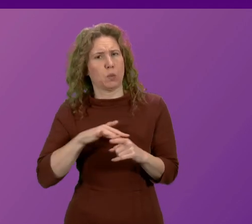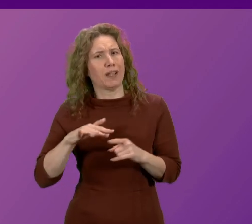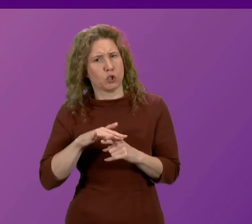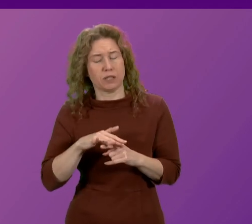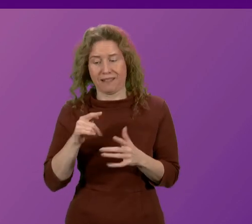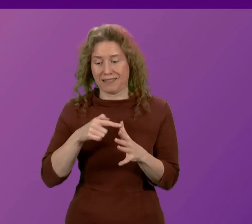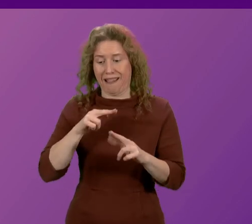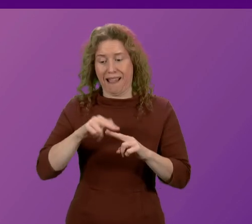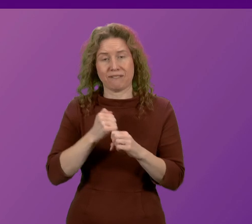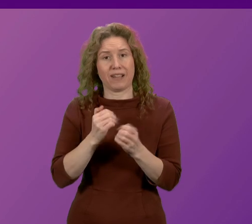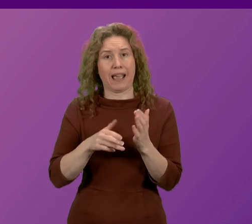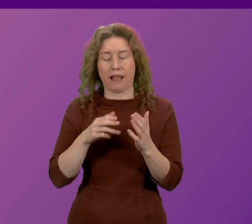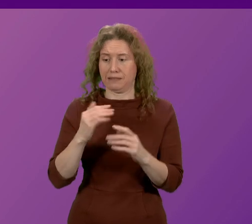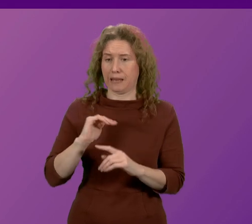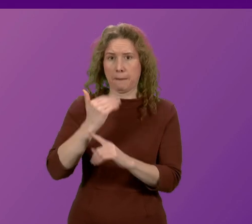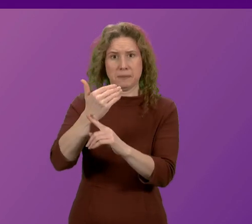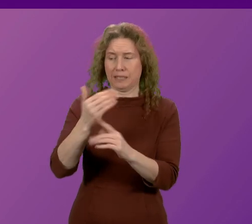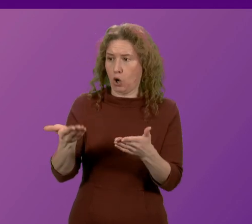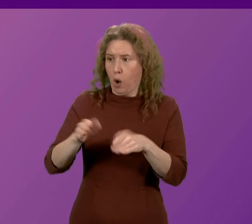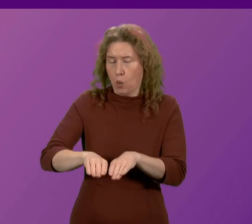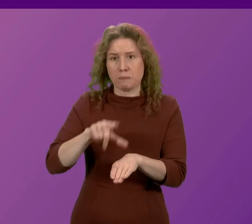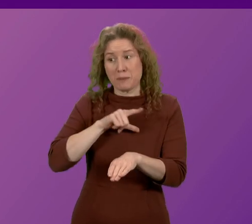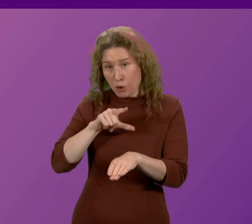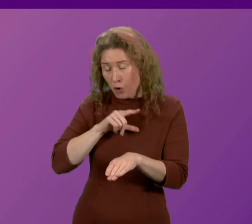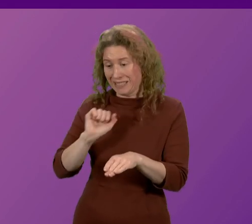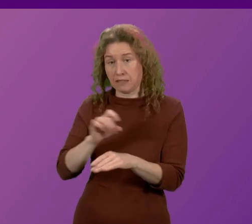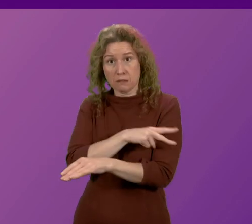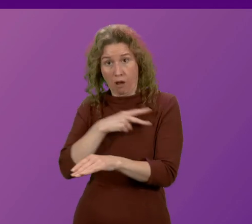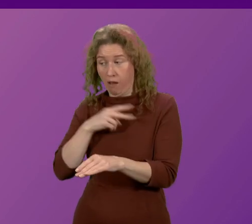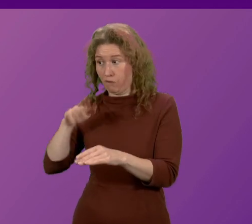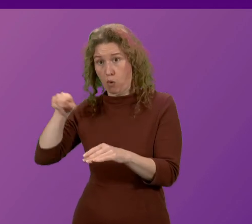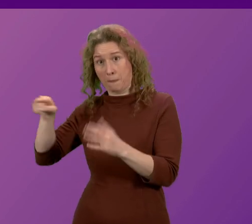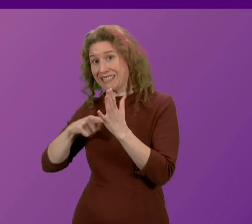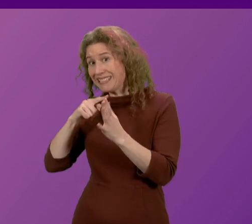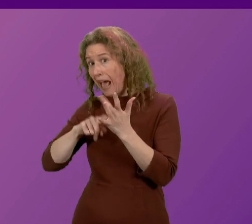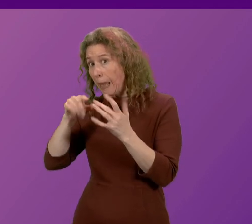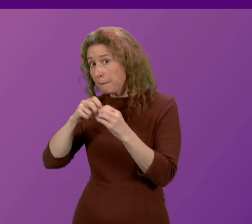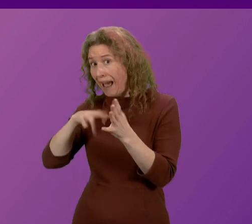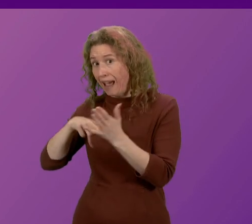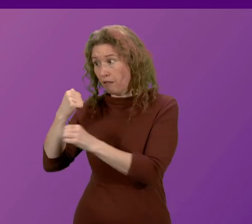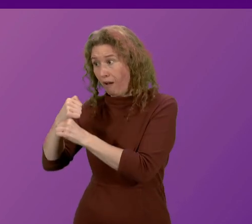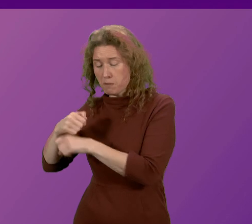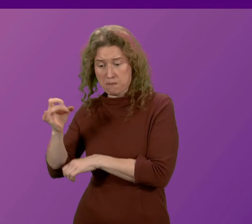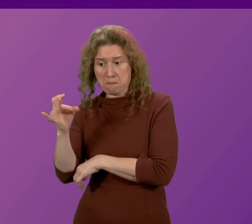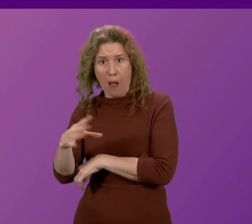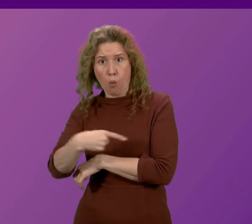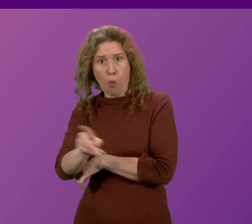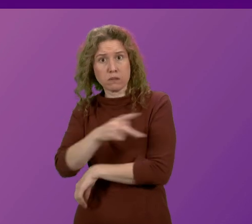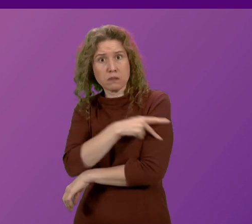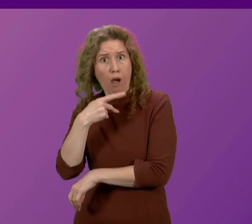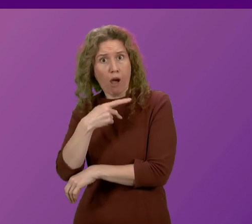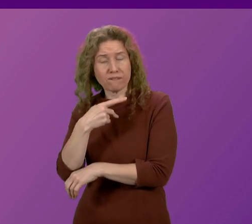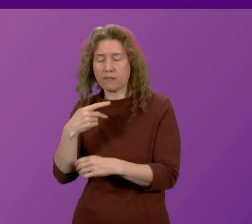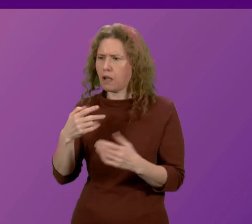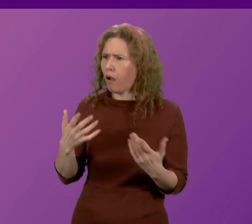the Afghan embassy face closure following the dismissal of its staff by the Taliban government. Individuals should